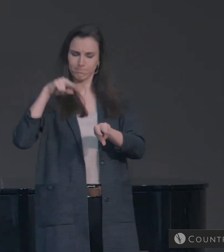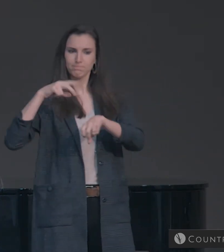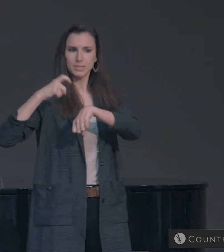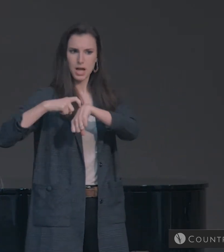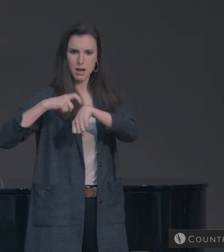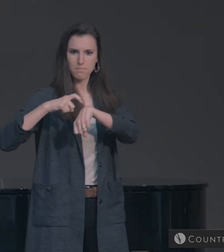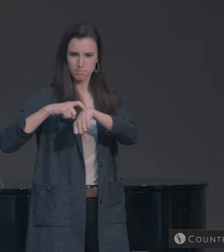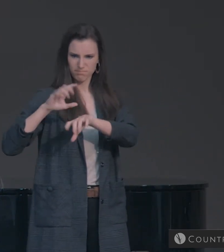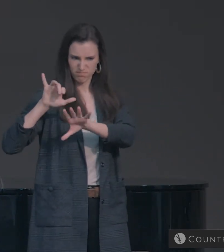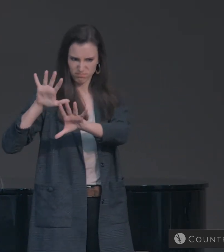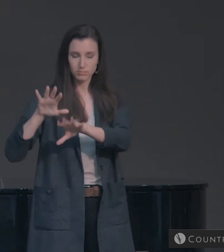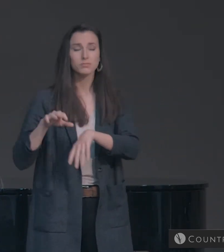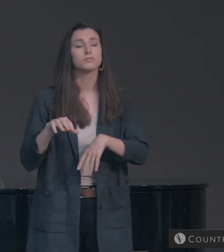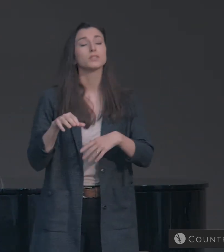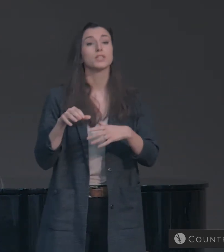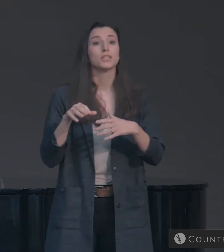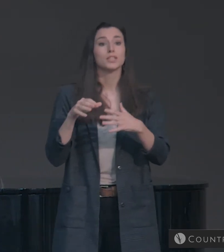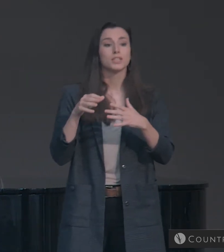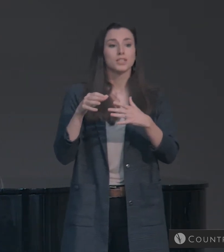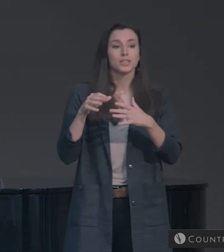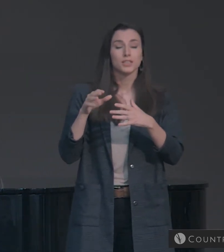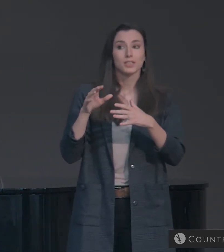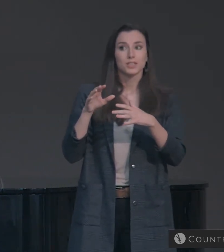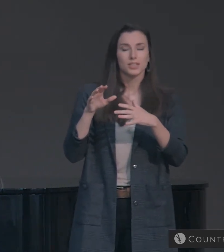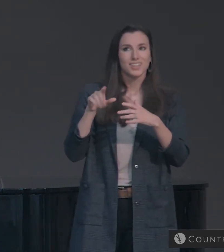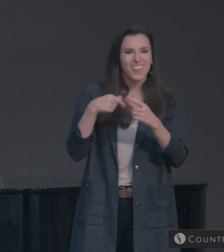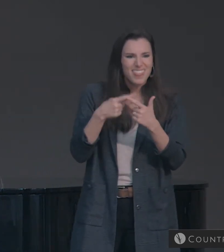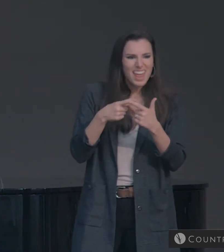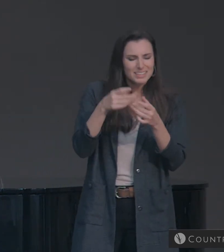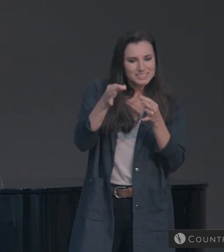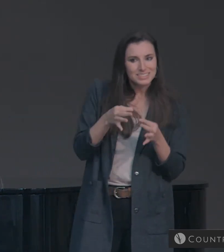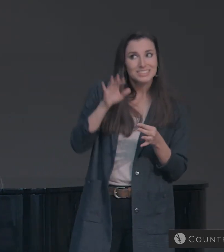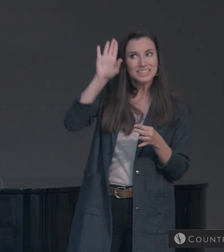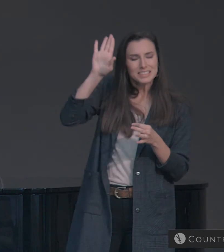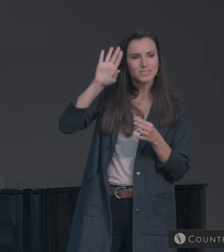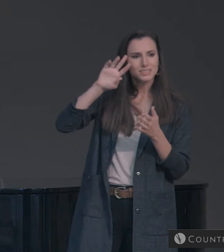And then he speaks of God's intention with time.